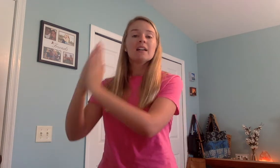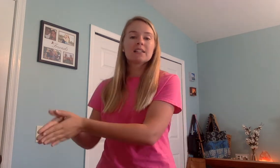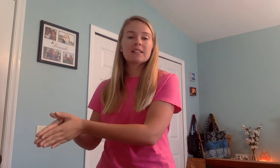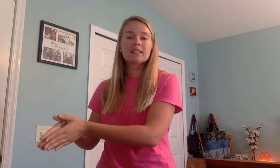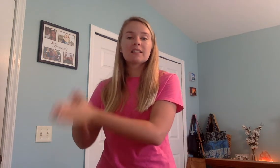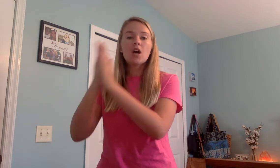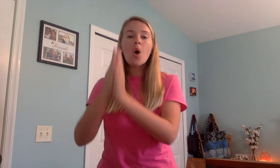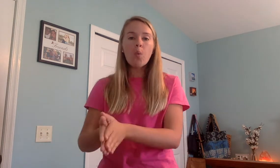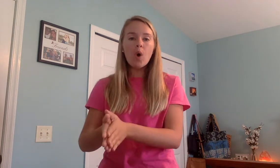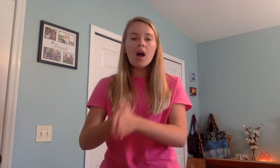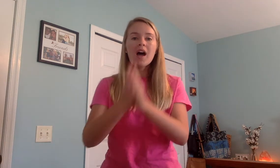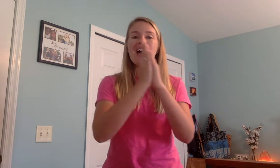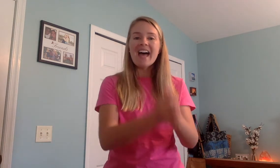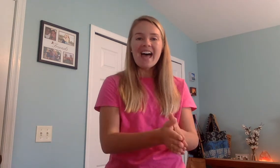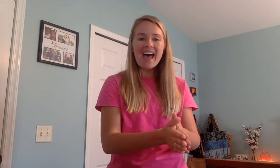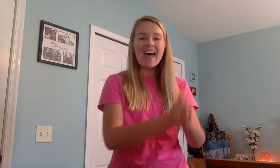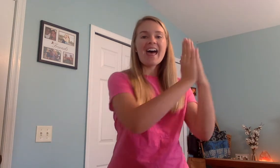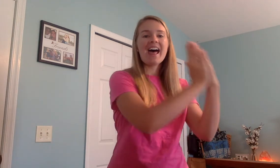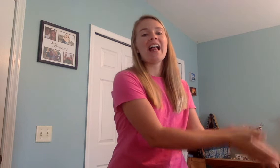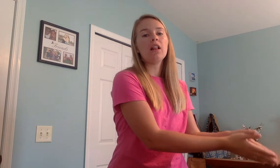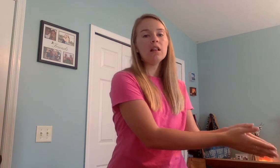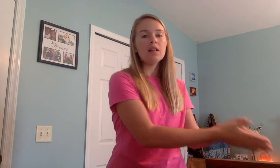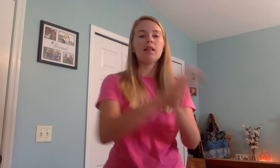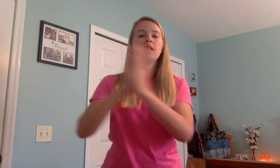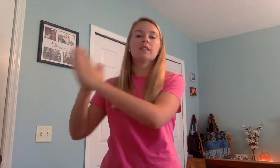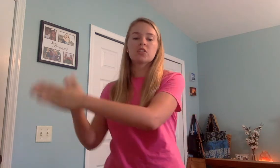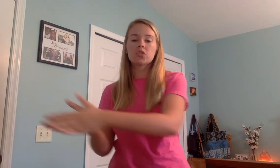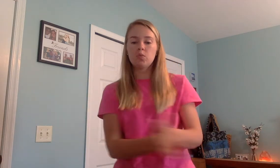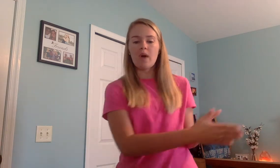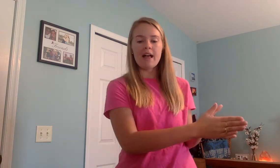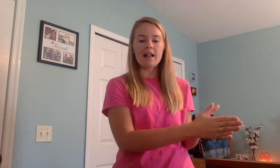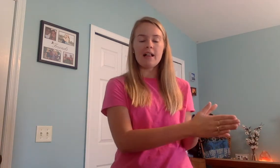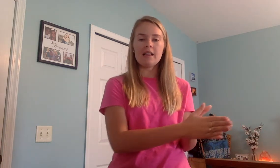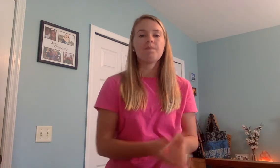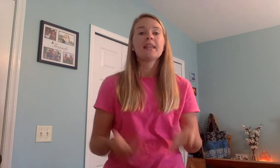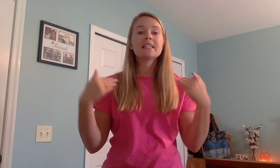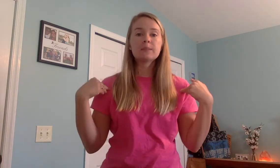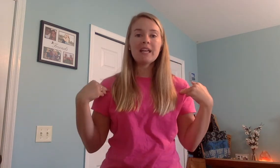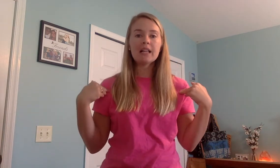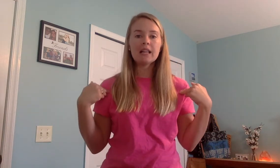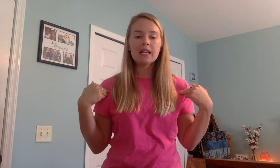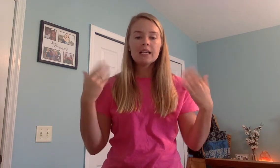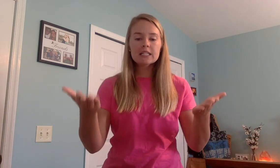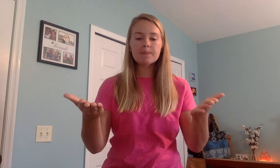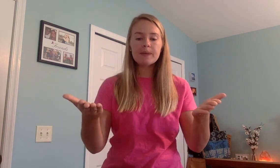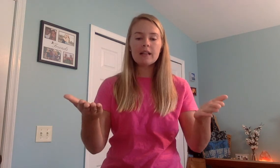Swell.-W-A-L-U. Swell. Spill. Spill.